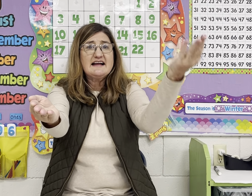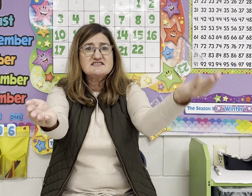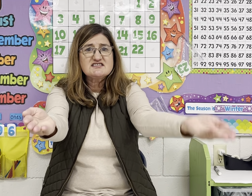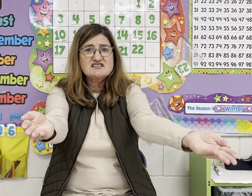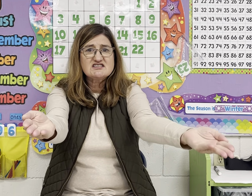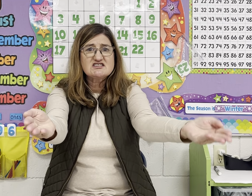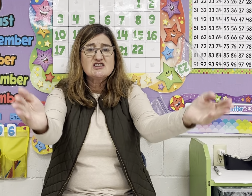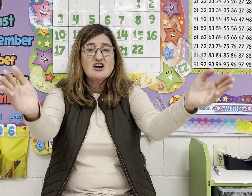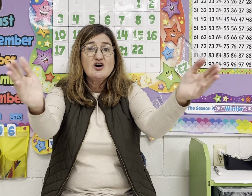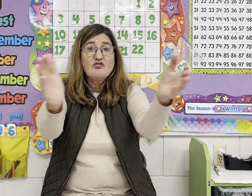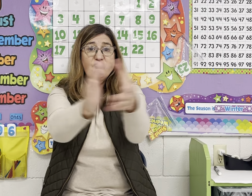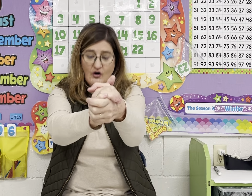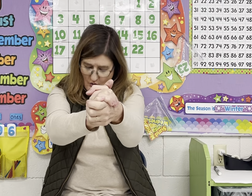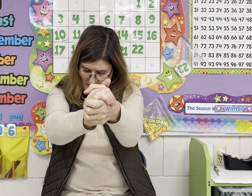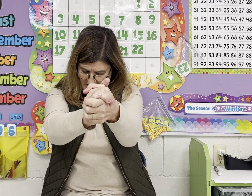At. Force.